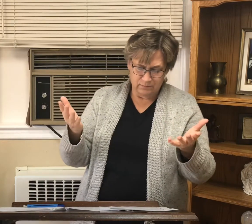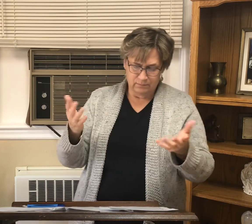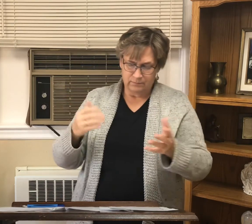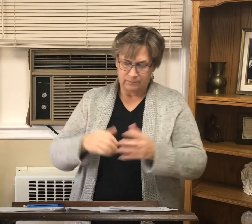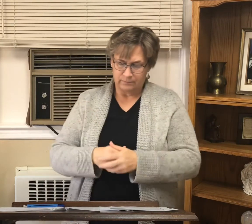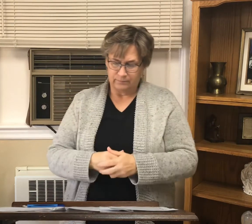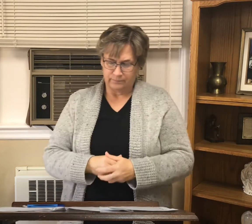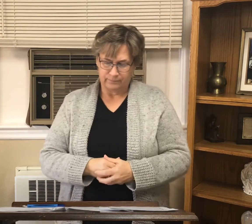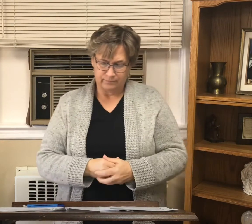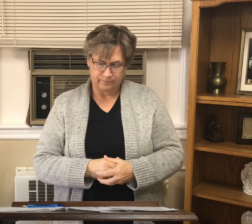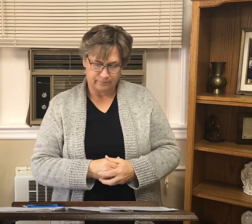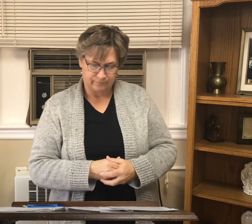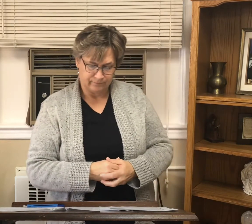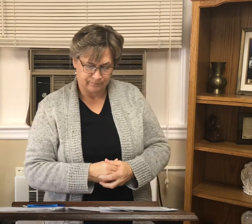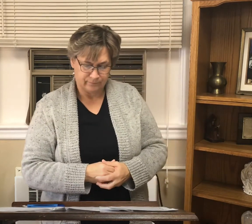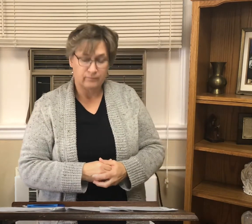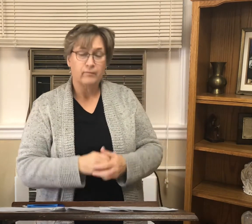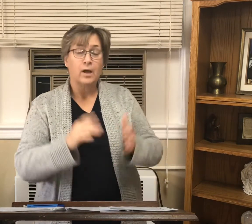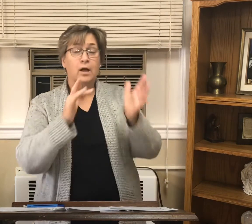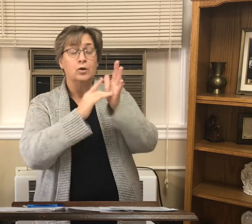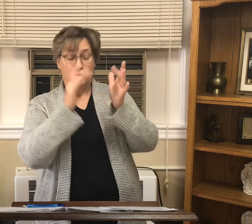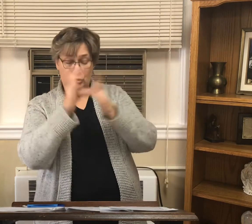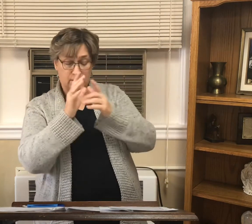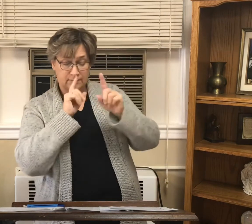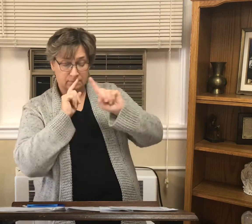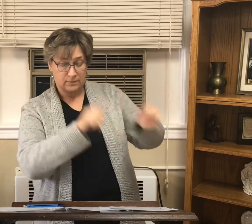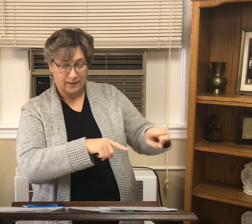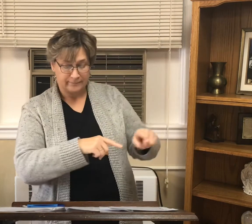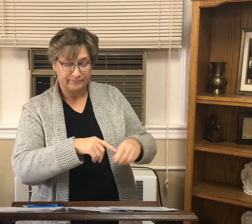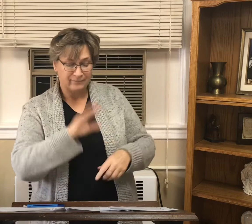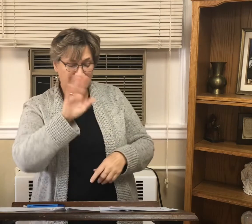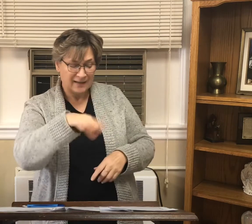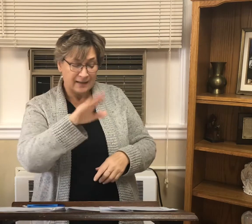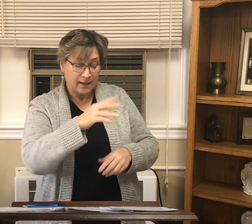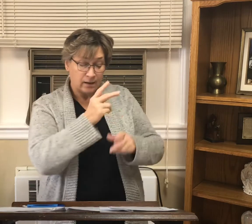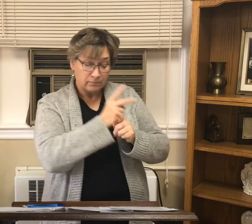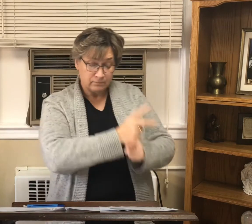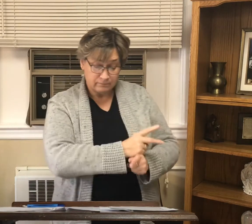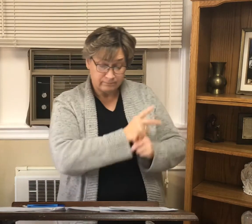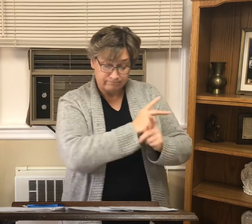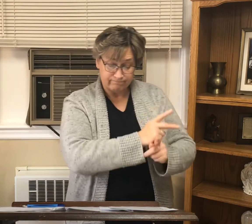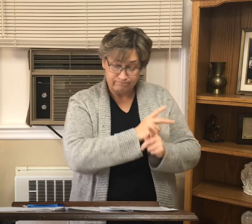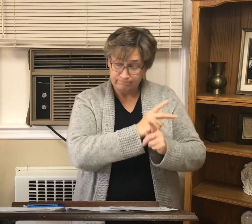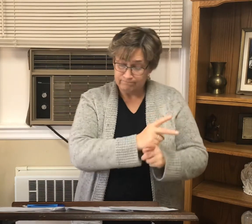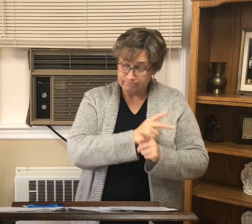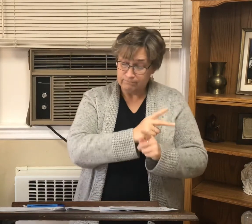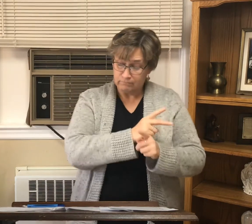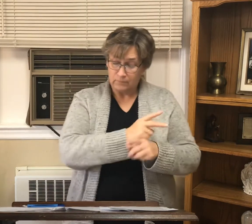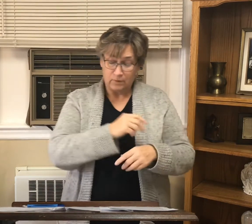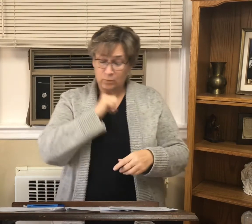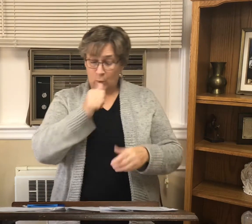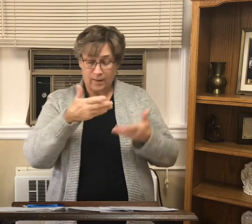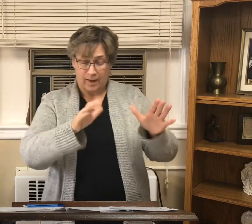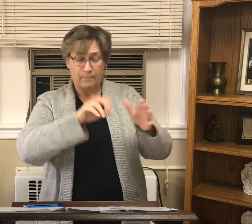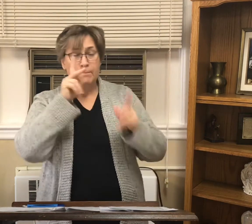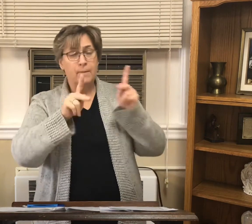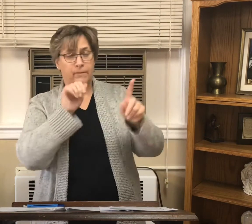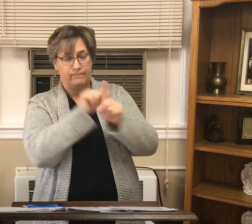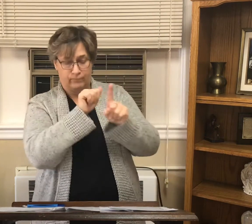things are about to happen he answered see that you not be deceived for many will come